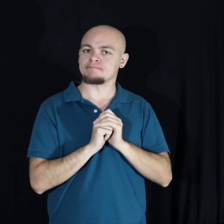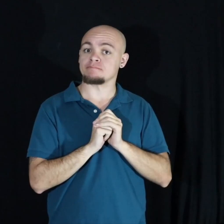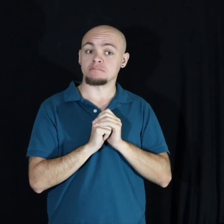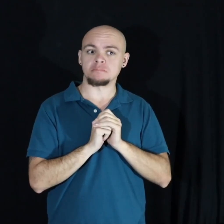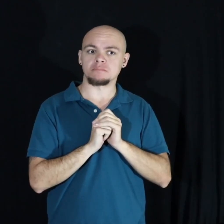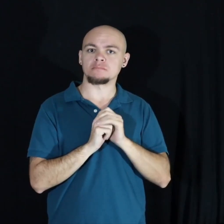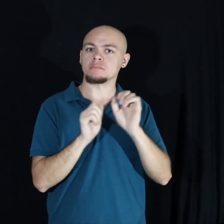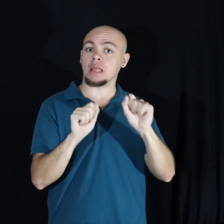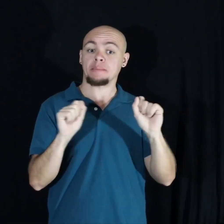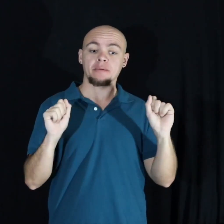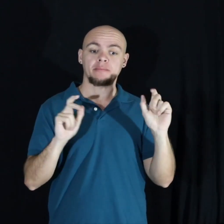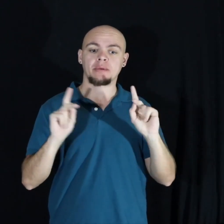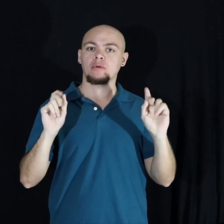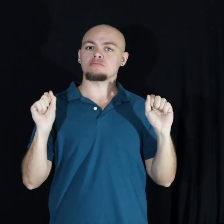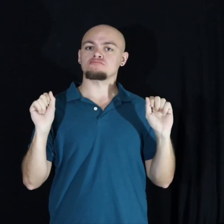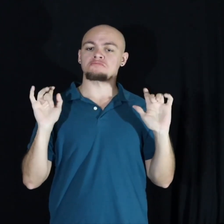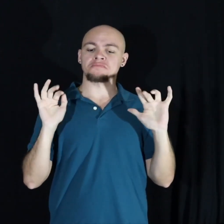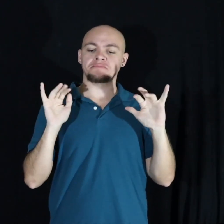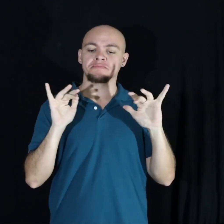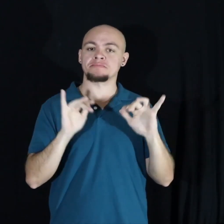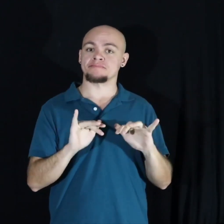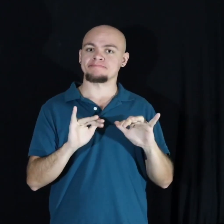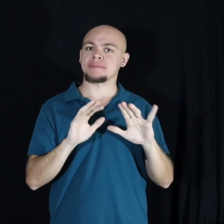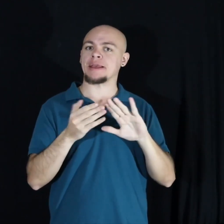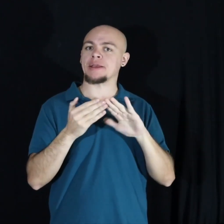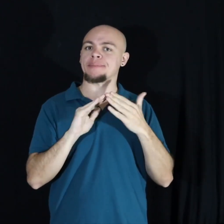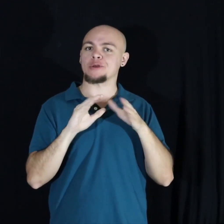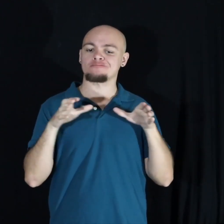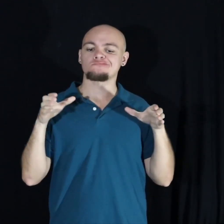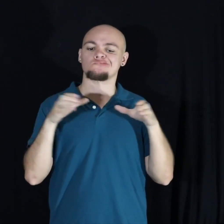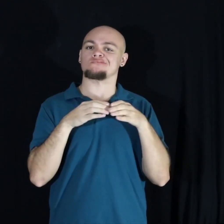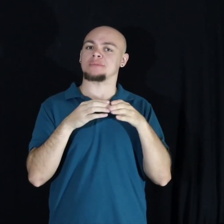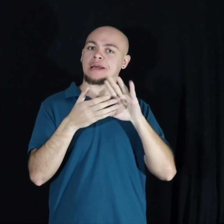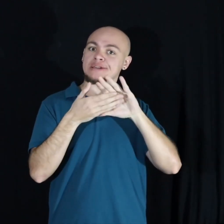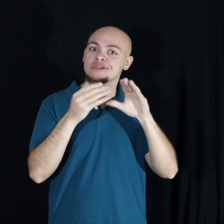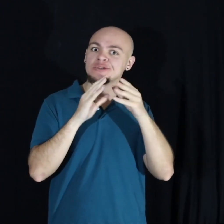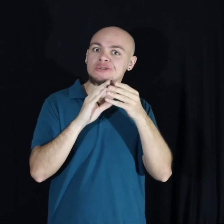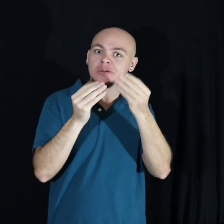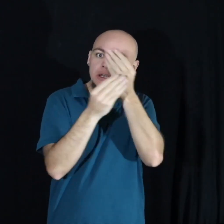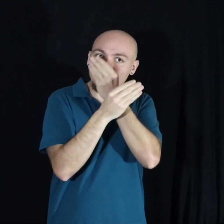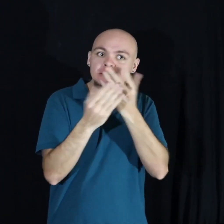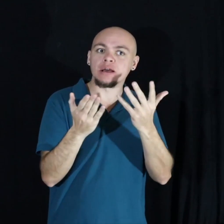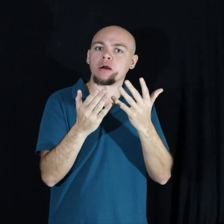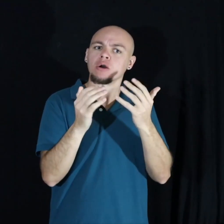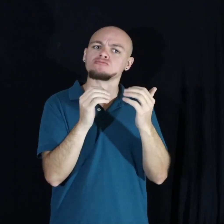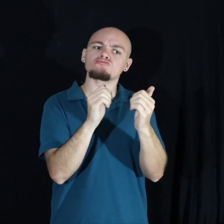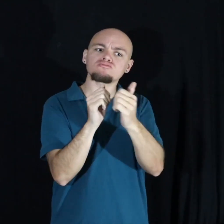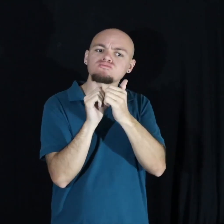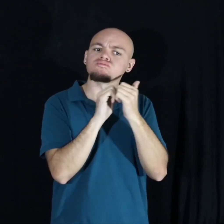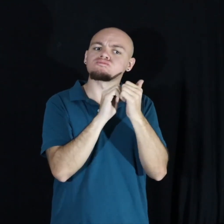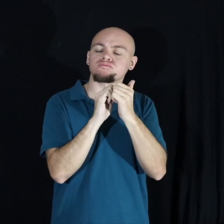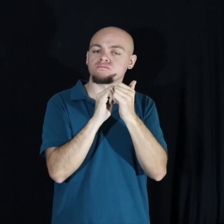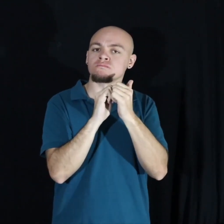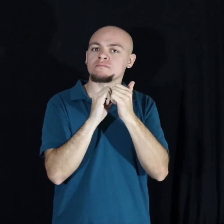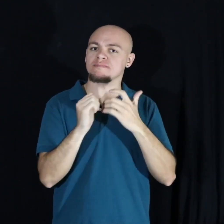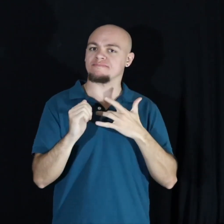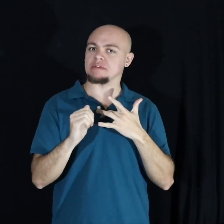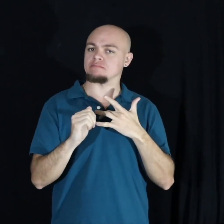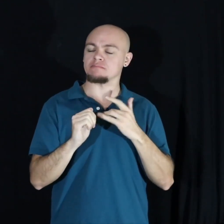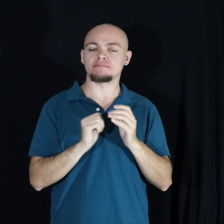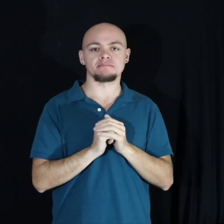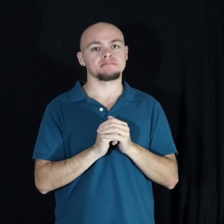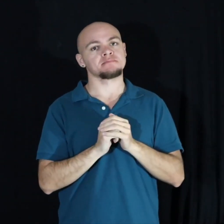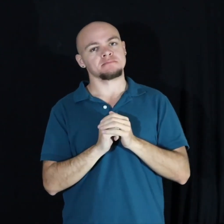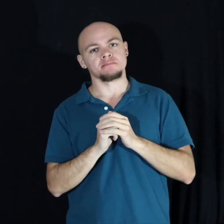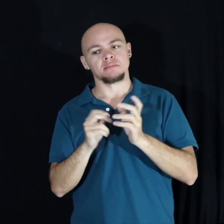gathering, where we come together as a community to share stories and just to be with each other. A